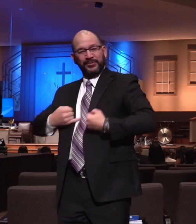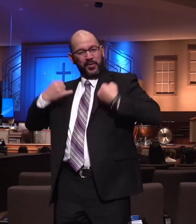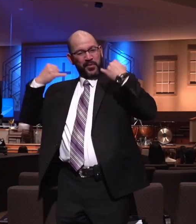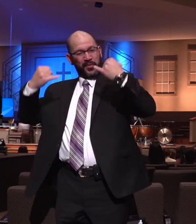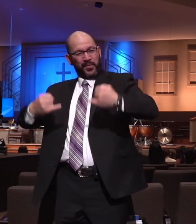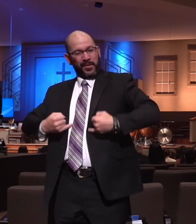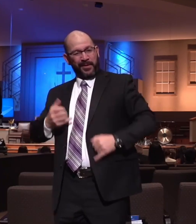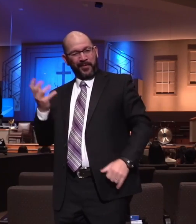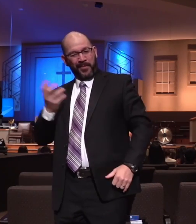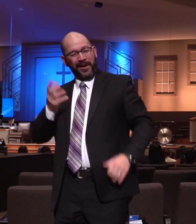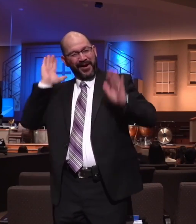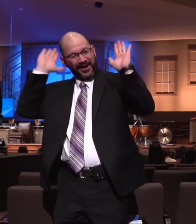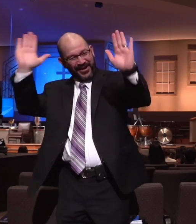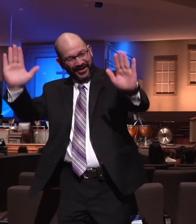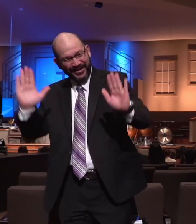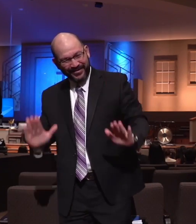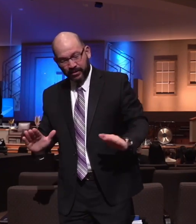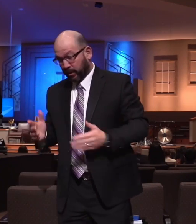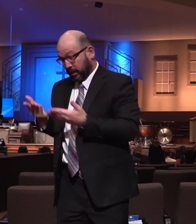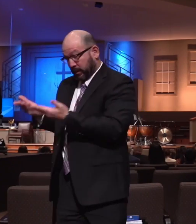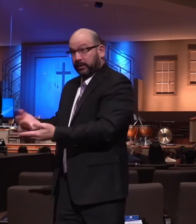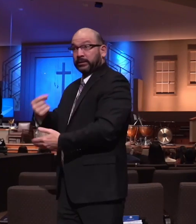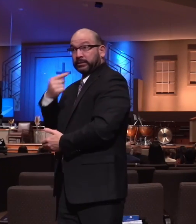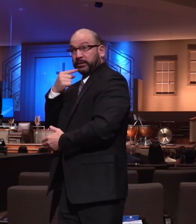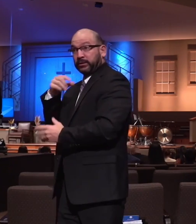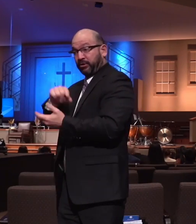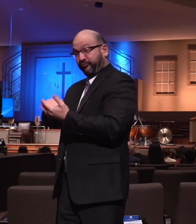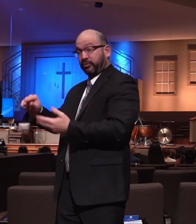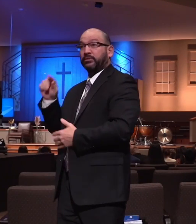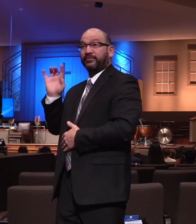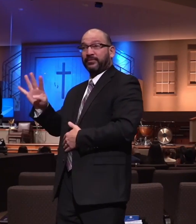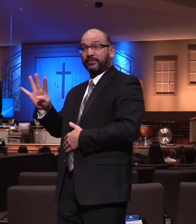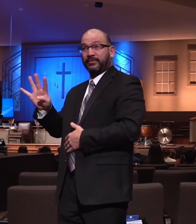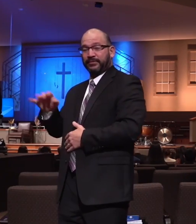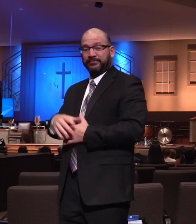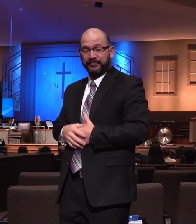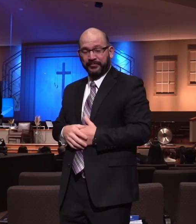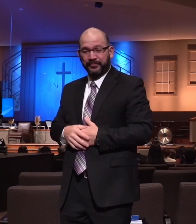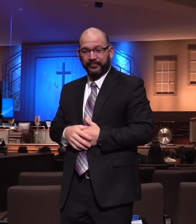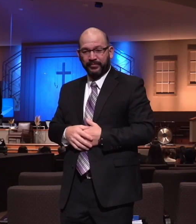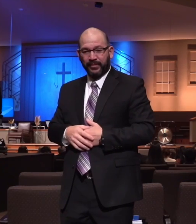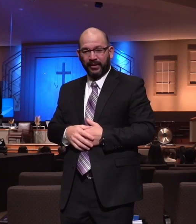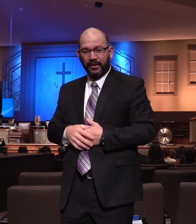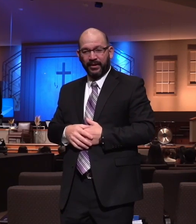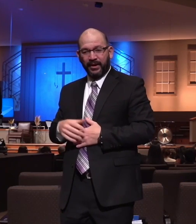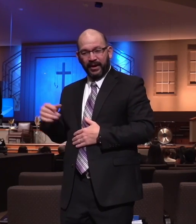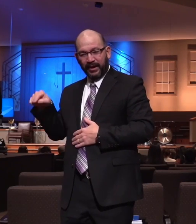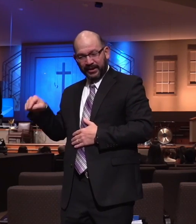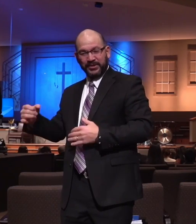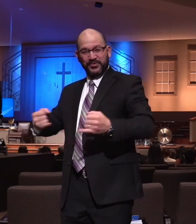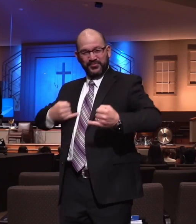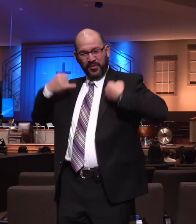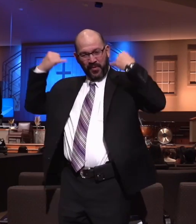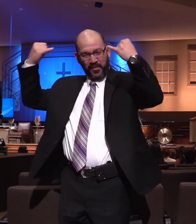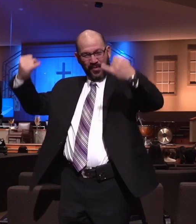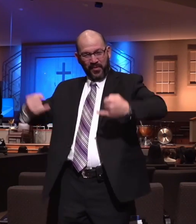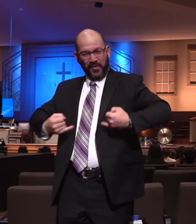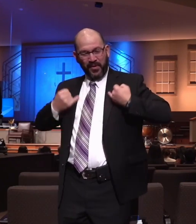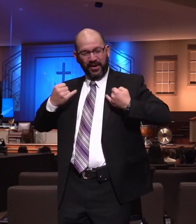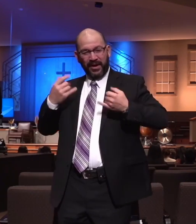truth. In fact, he says here in verse number four that he is rejoicing that he has found of the